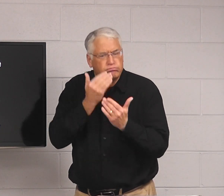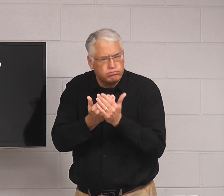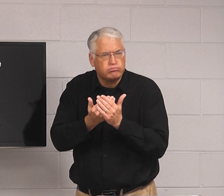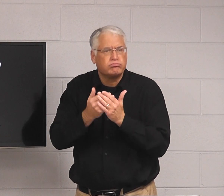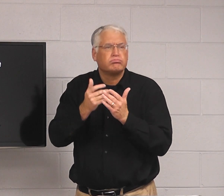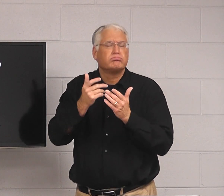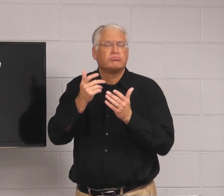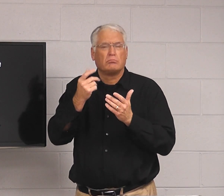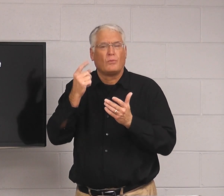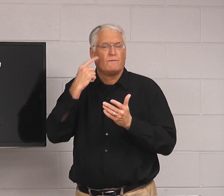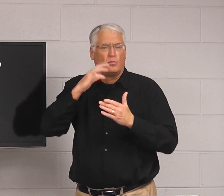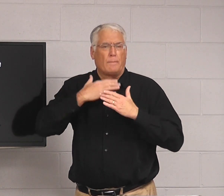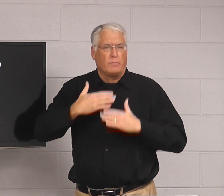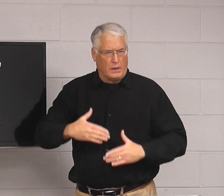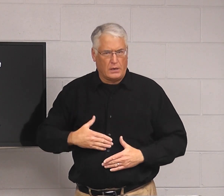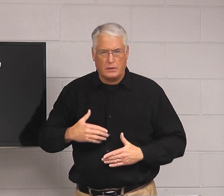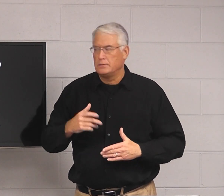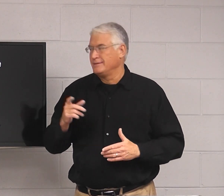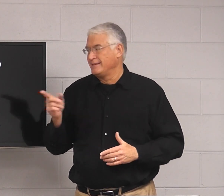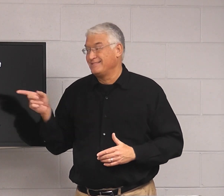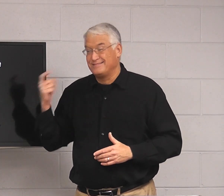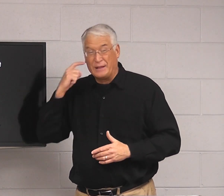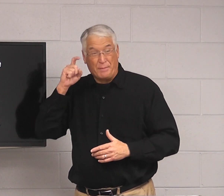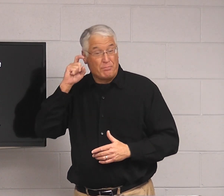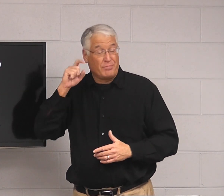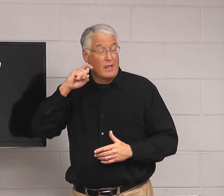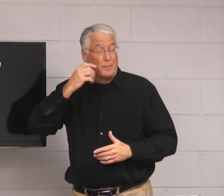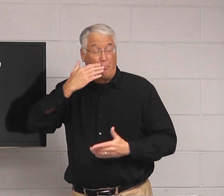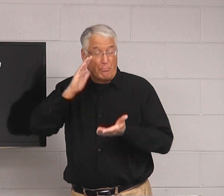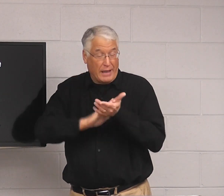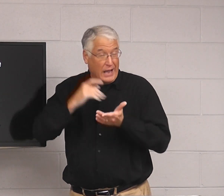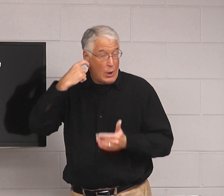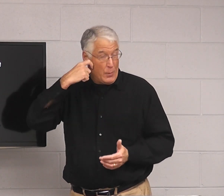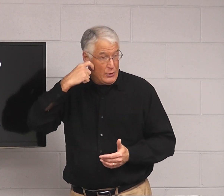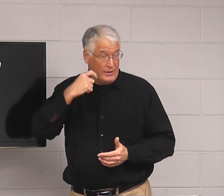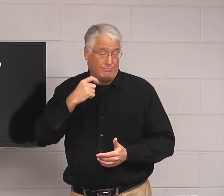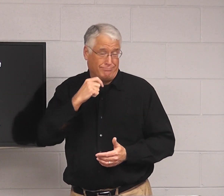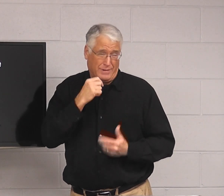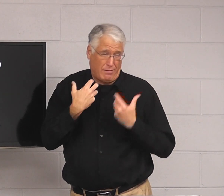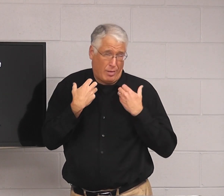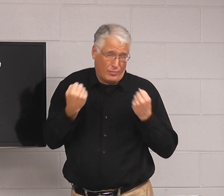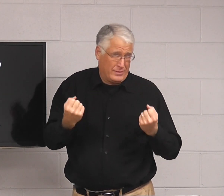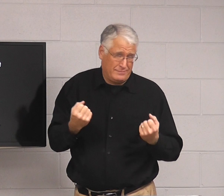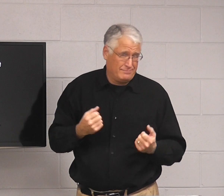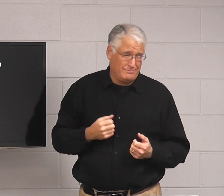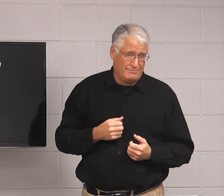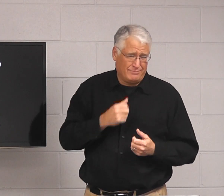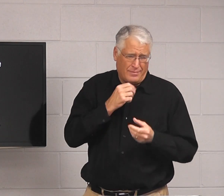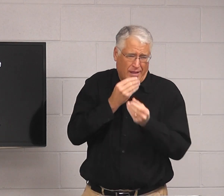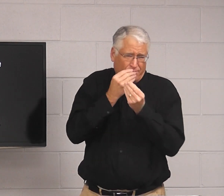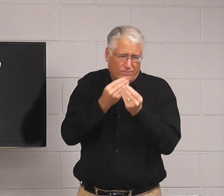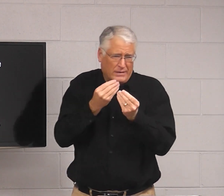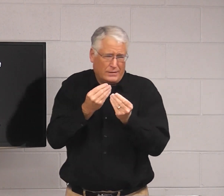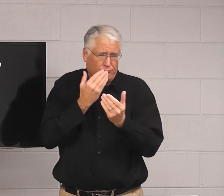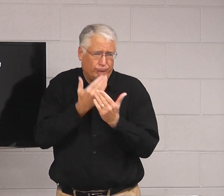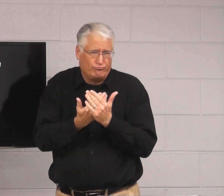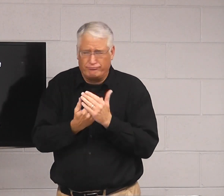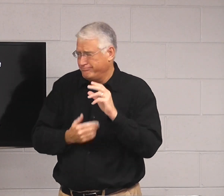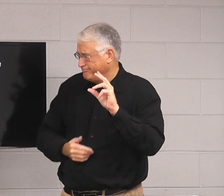Like, you eat your vegetables, your fruits, it's good for your body. But, a bad apple is not healthy. So, you don't